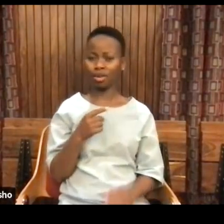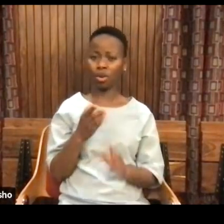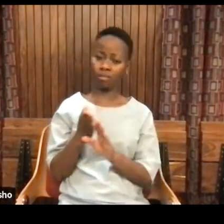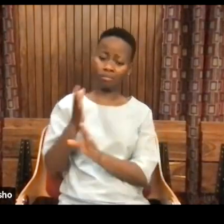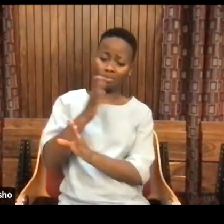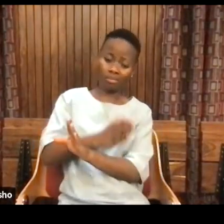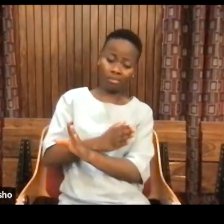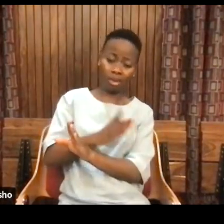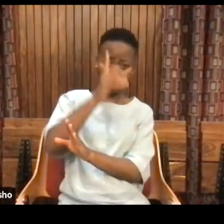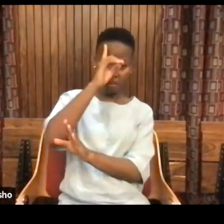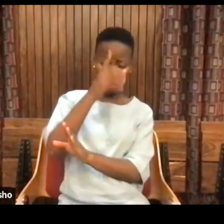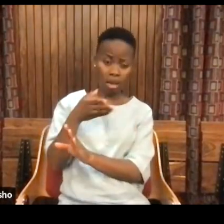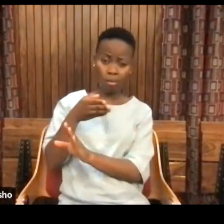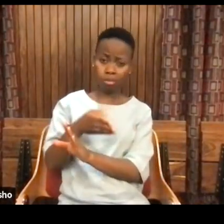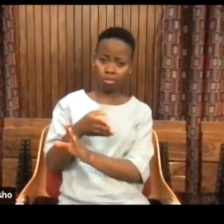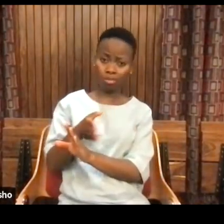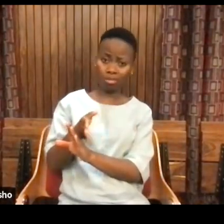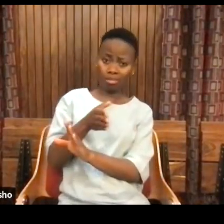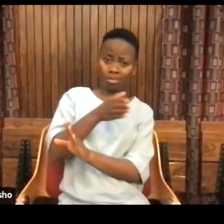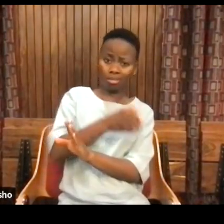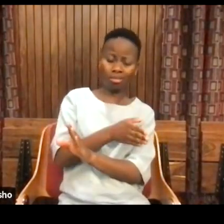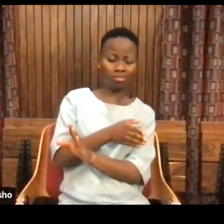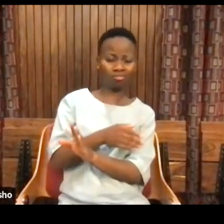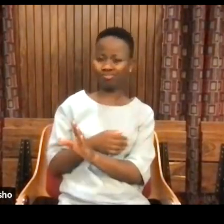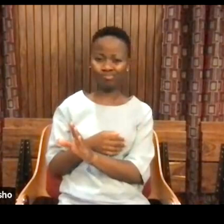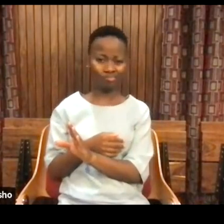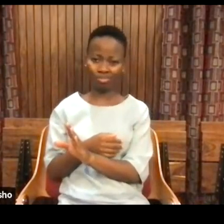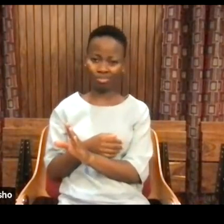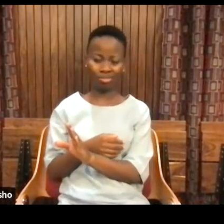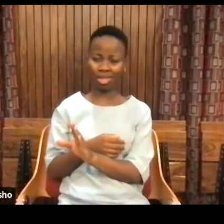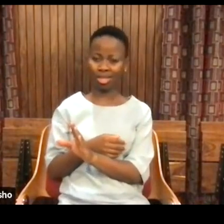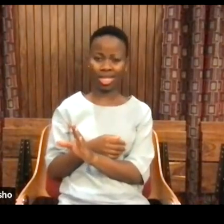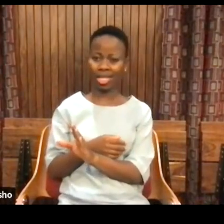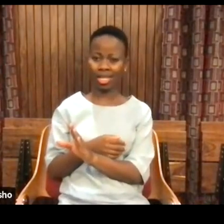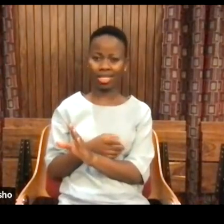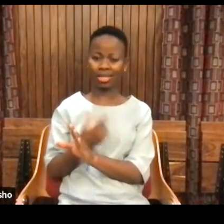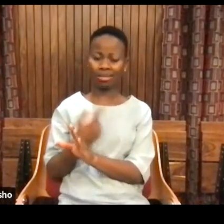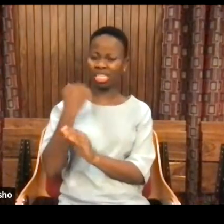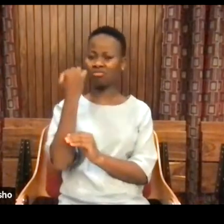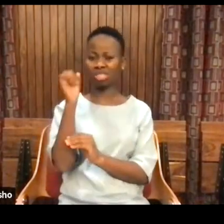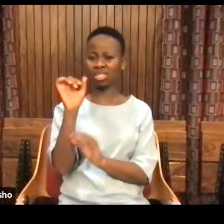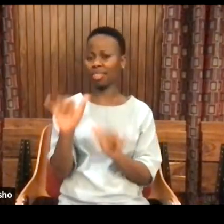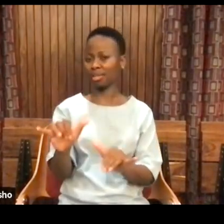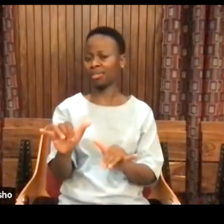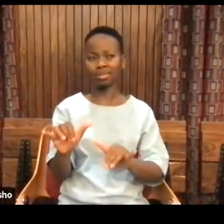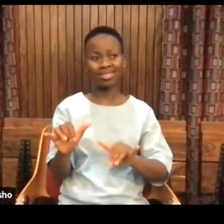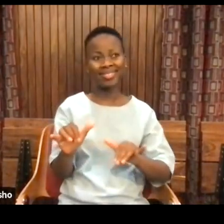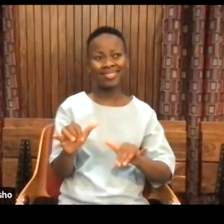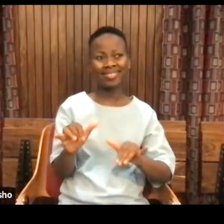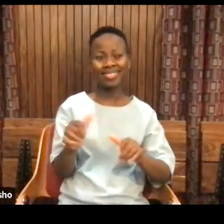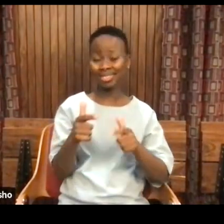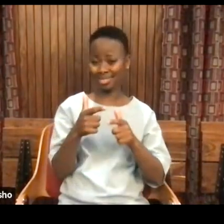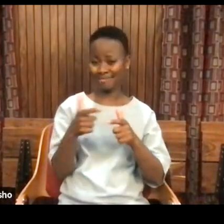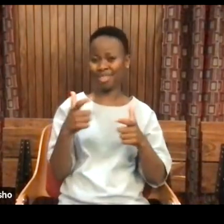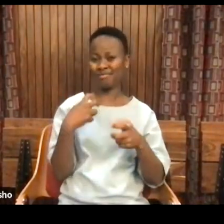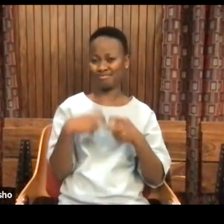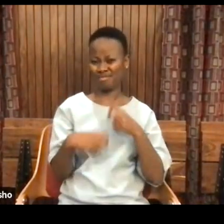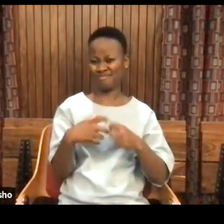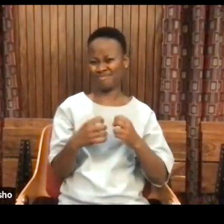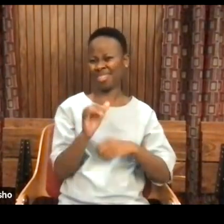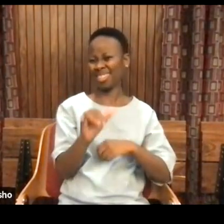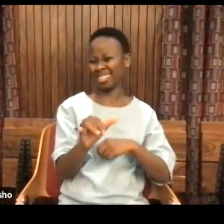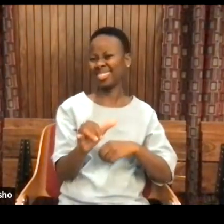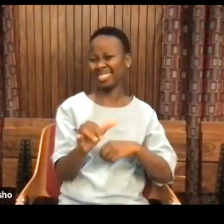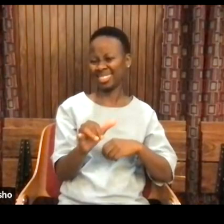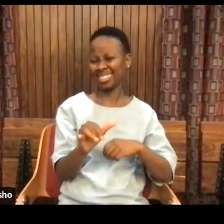pre-modern world, in the pre-scientific world. Yeah, I reject it. Thank you. I have a big problem with the